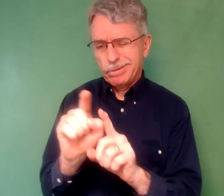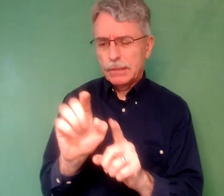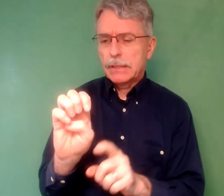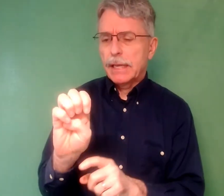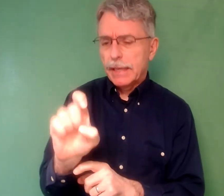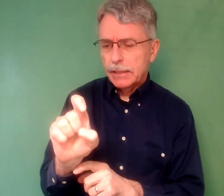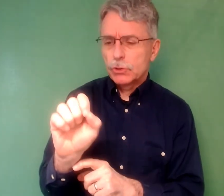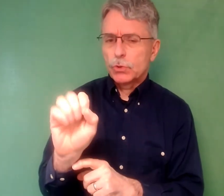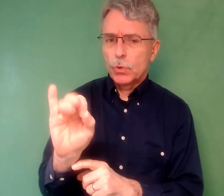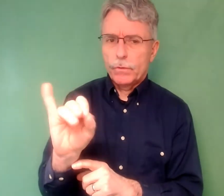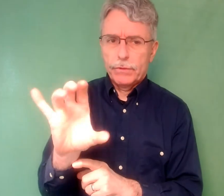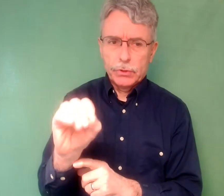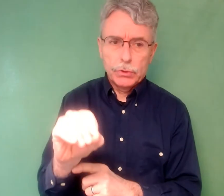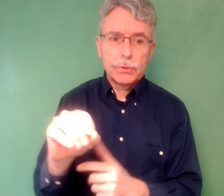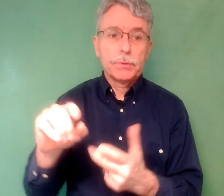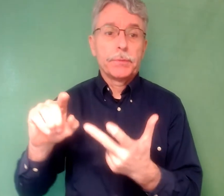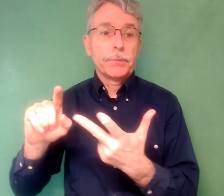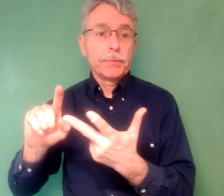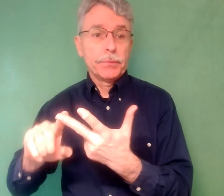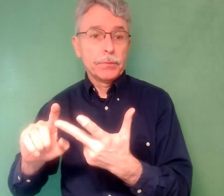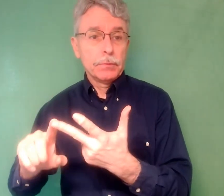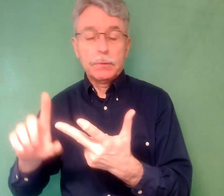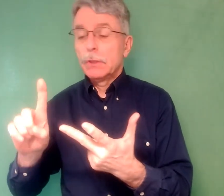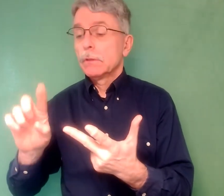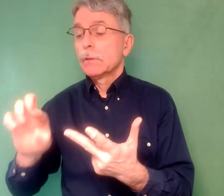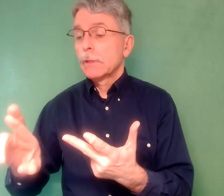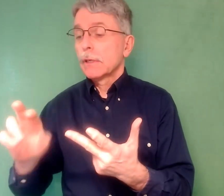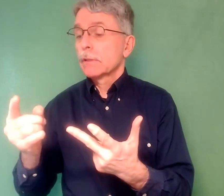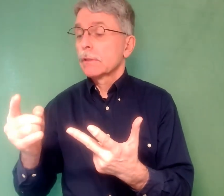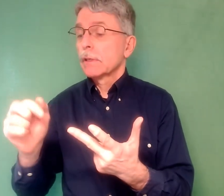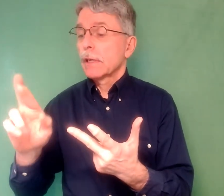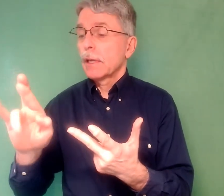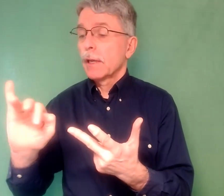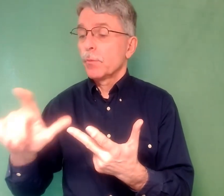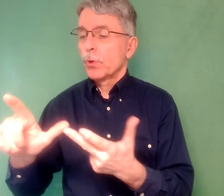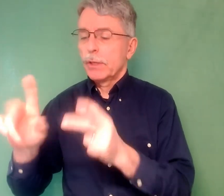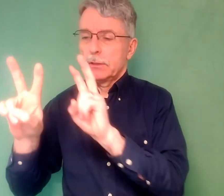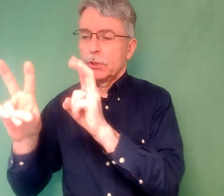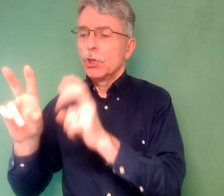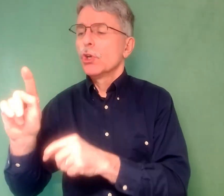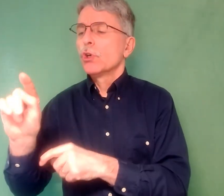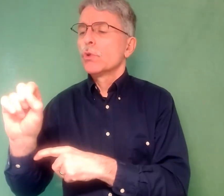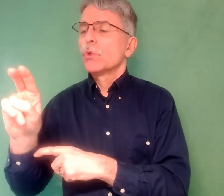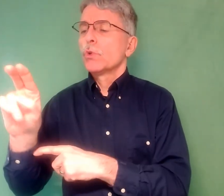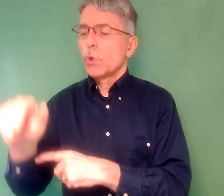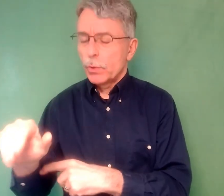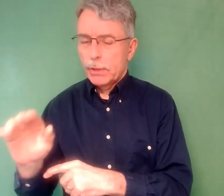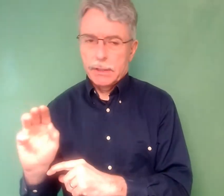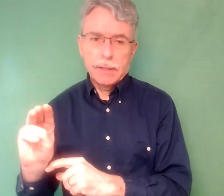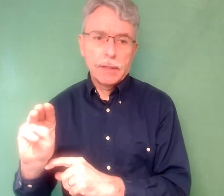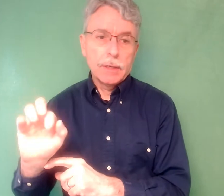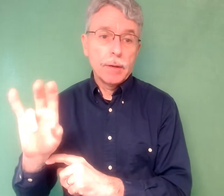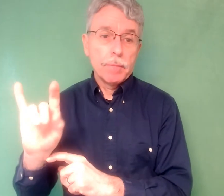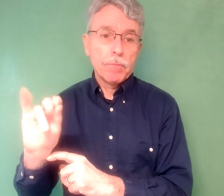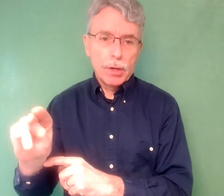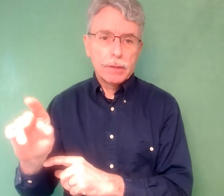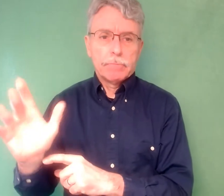of this chapter. We honor his work by keeping his name as a co-author. In Chapter 1, Demographics and